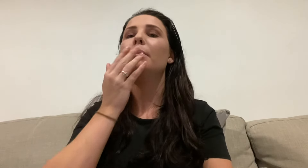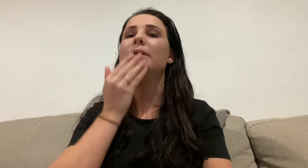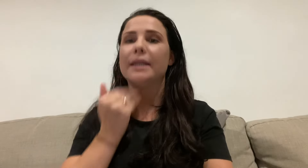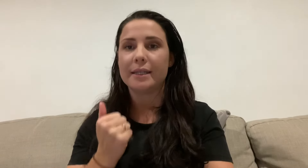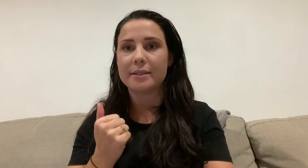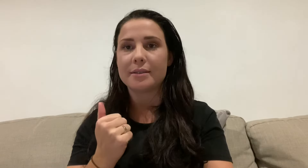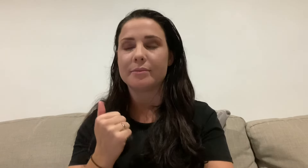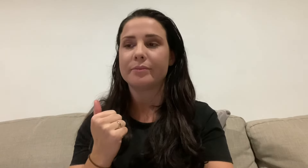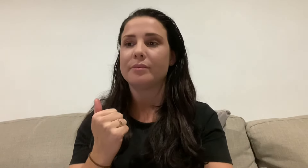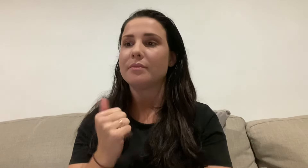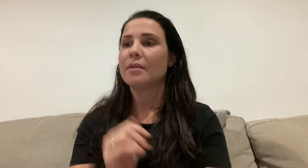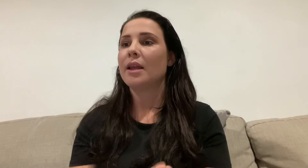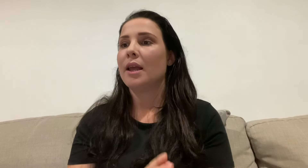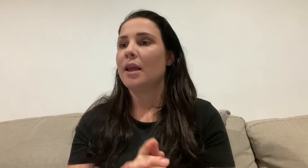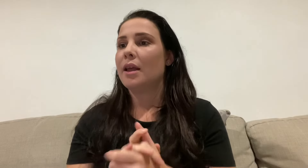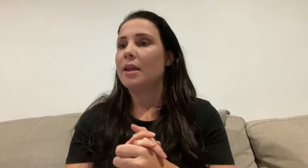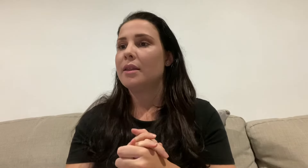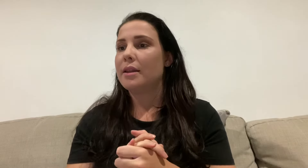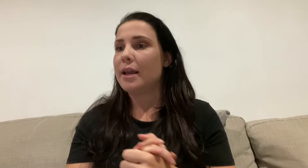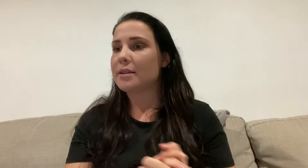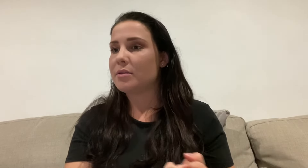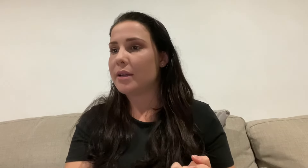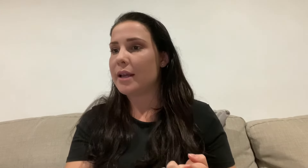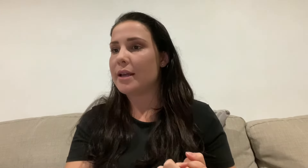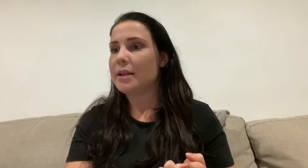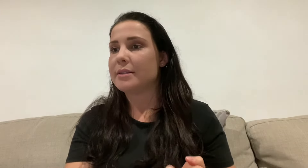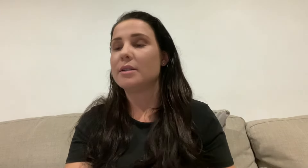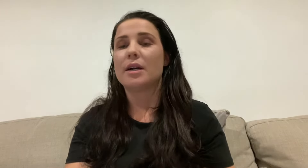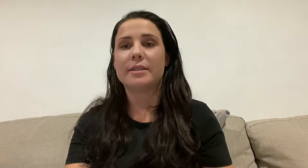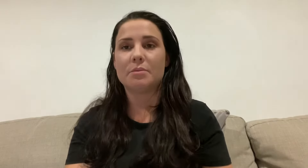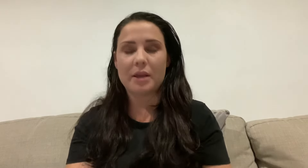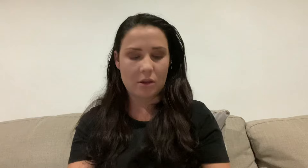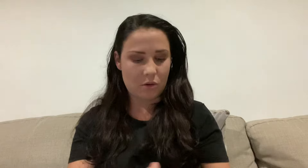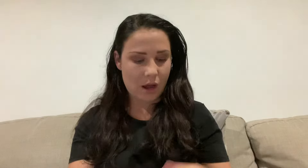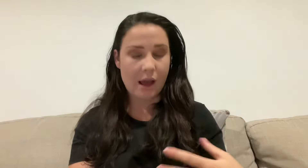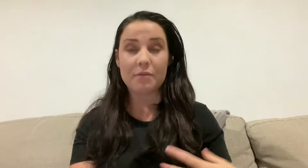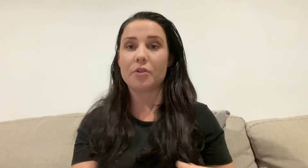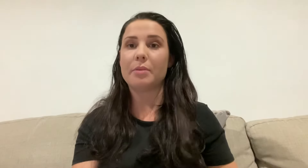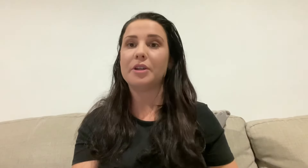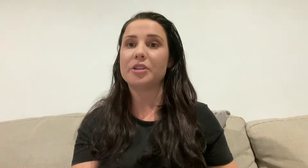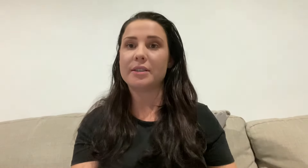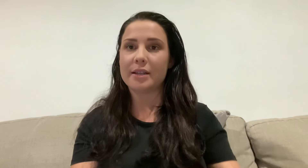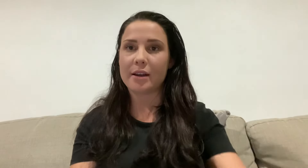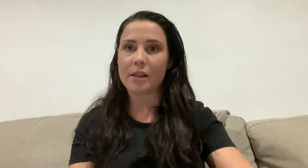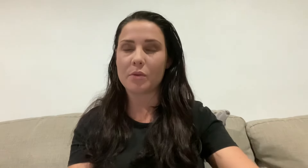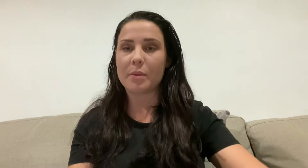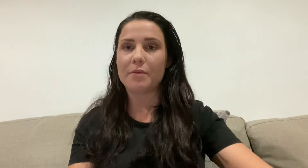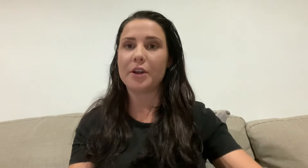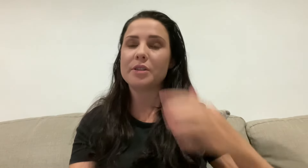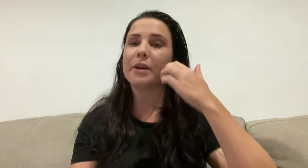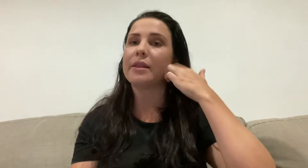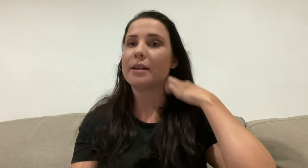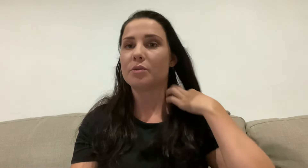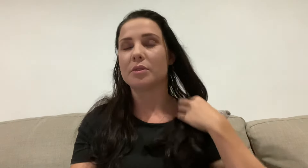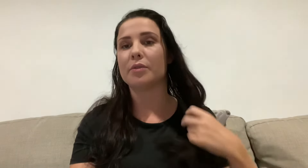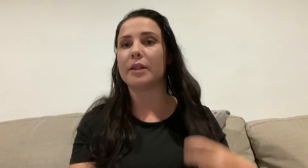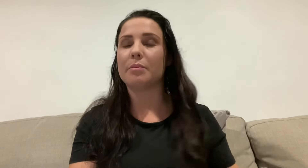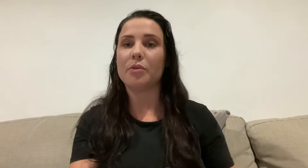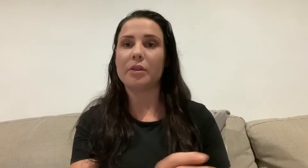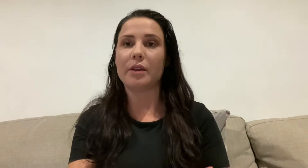please. The next one is nice to meet you. I have already mentioned this in another one of my videos, but I think it's also a really important thing